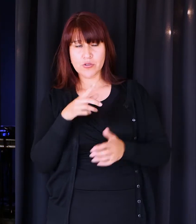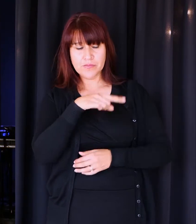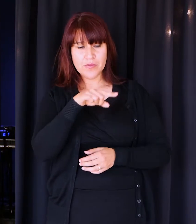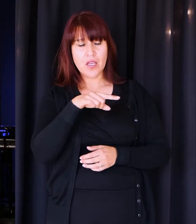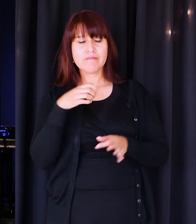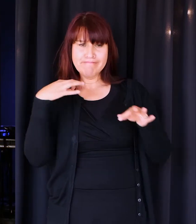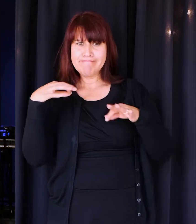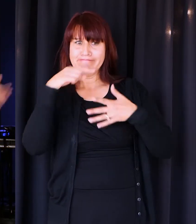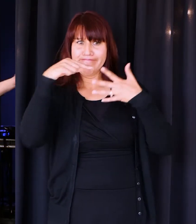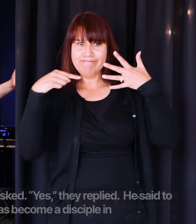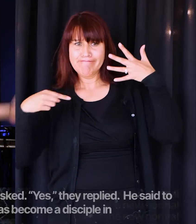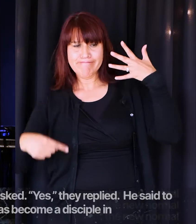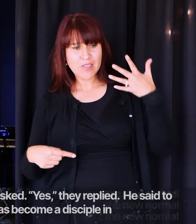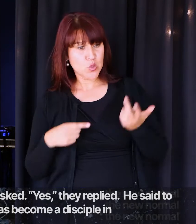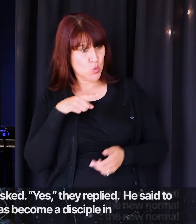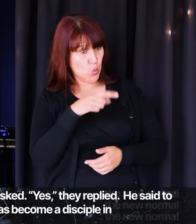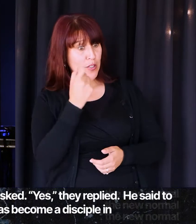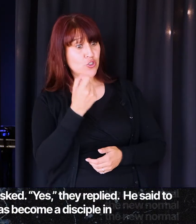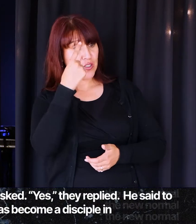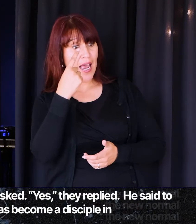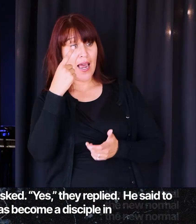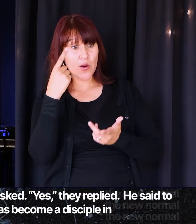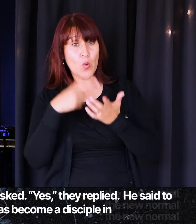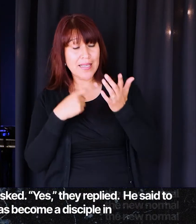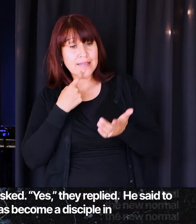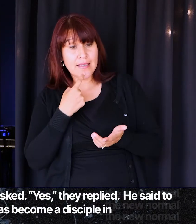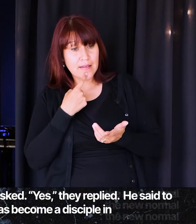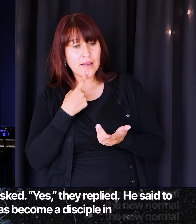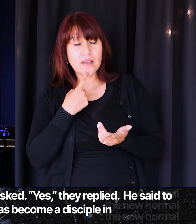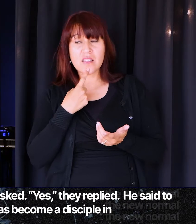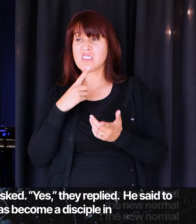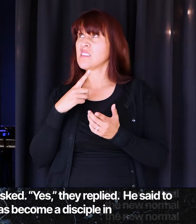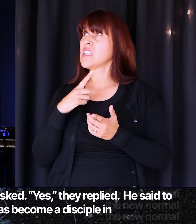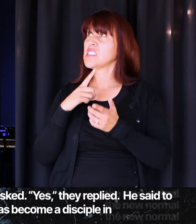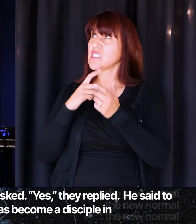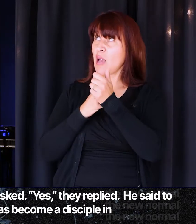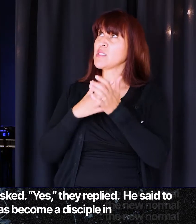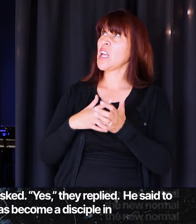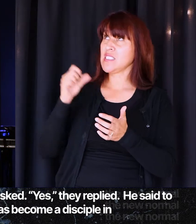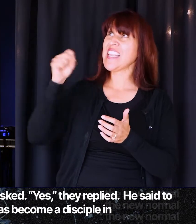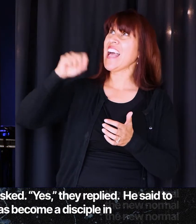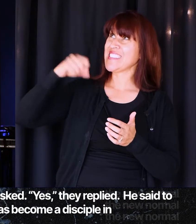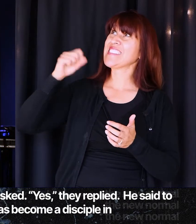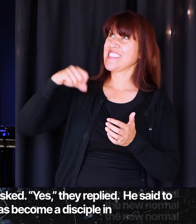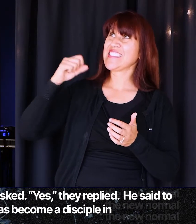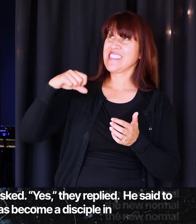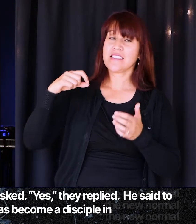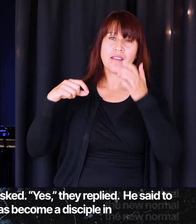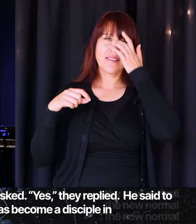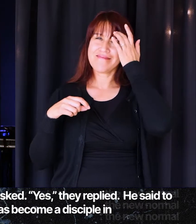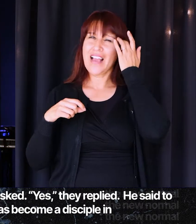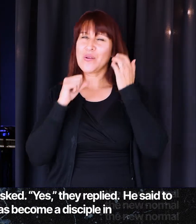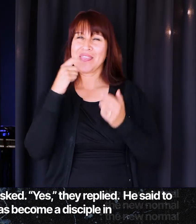of his kingdom, he says, have you understood all of these things? And the disciples say, yes, yes. And